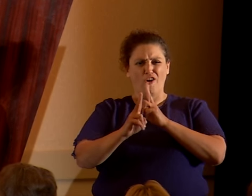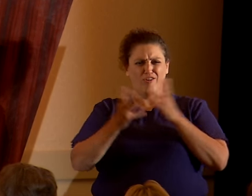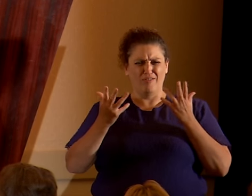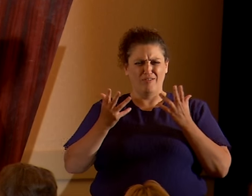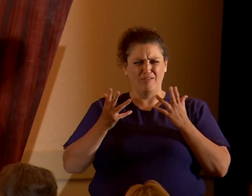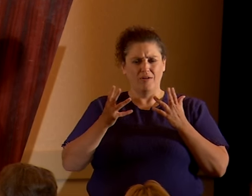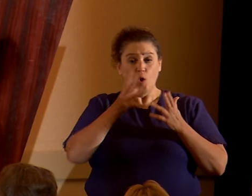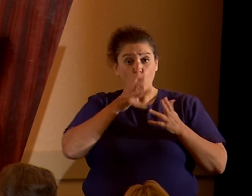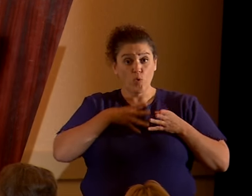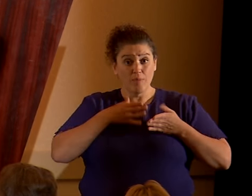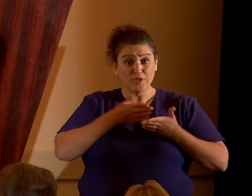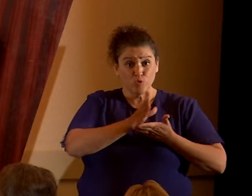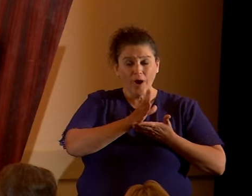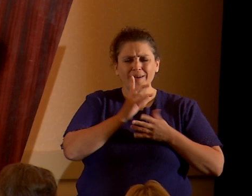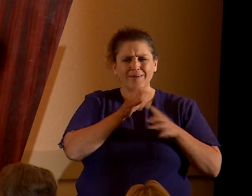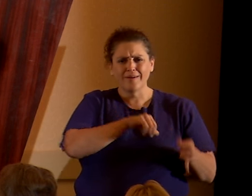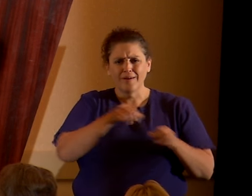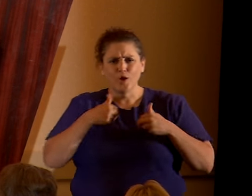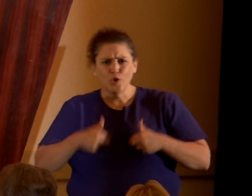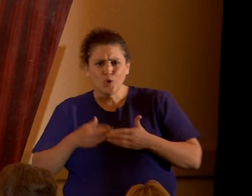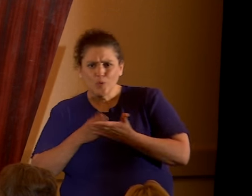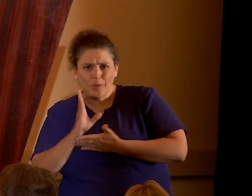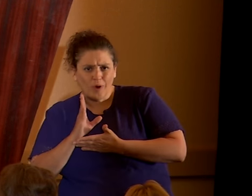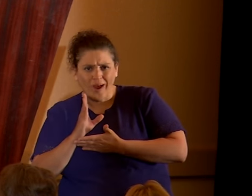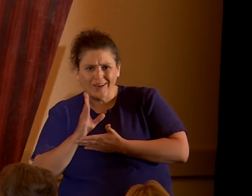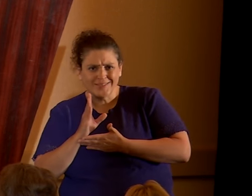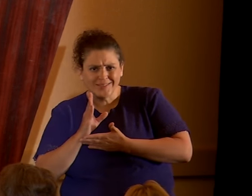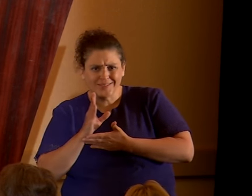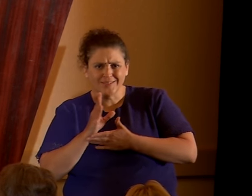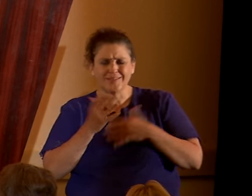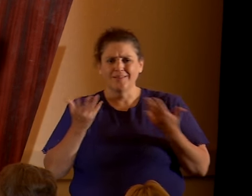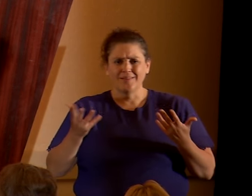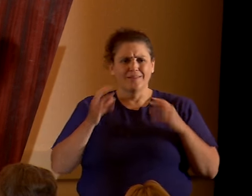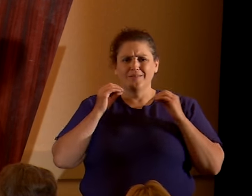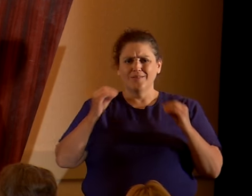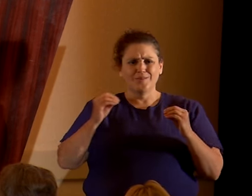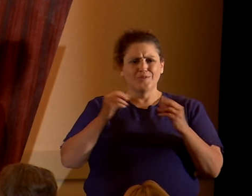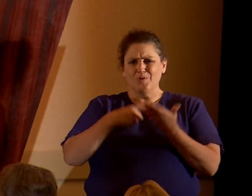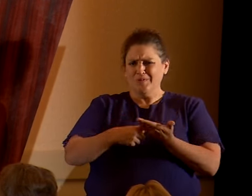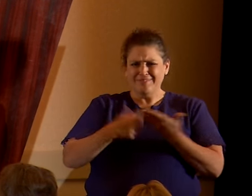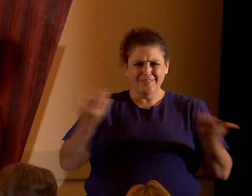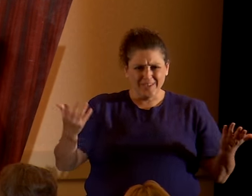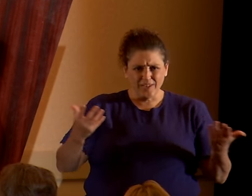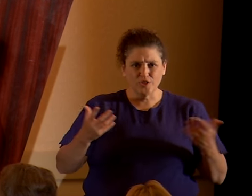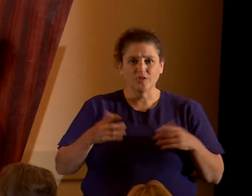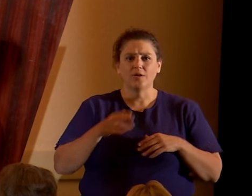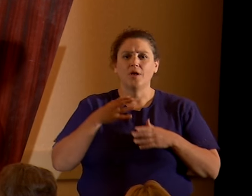That's not negotiable. And human rights should triumph religious and cultural rights.